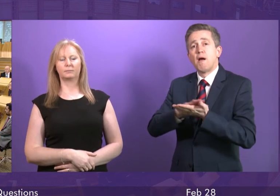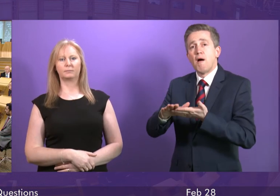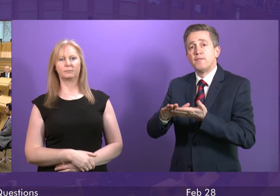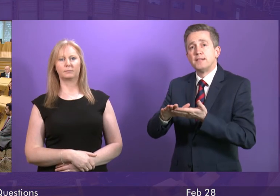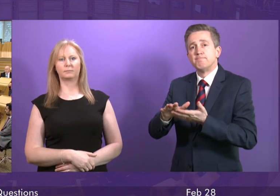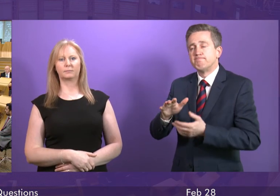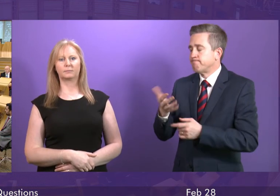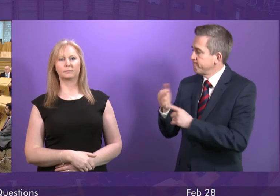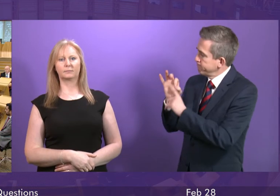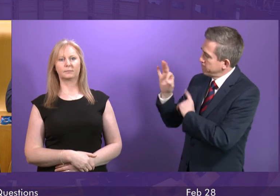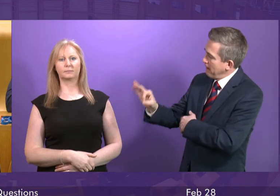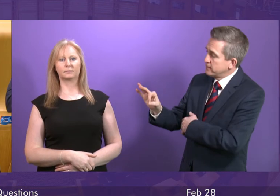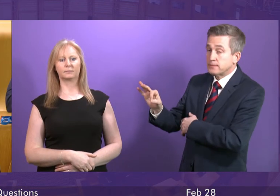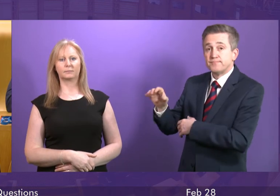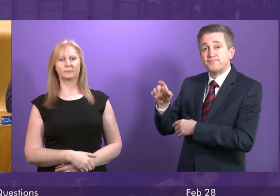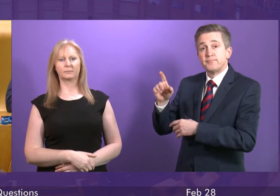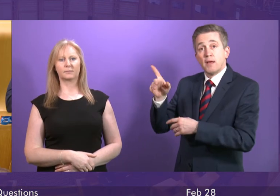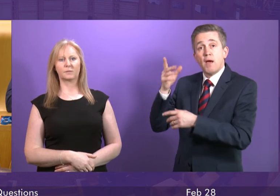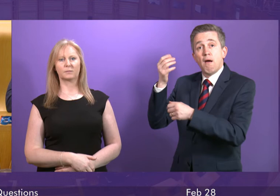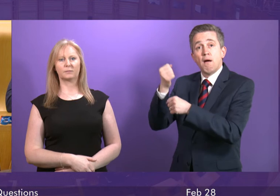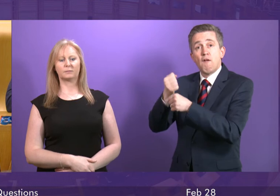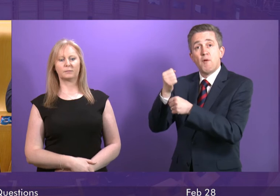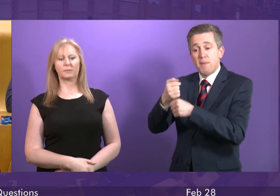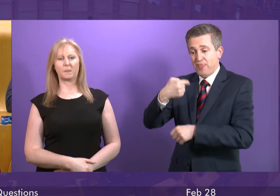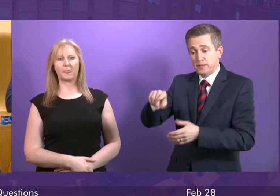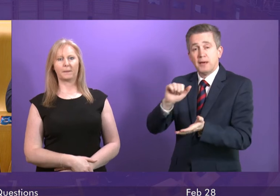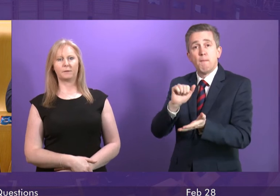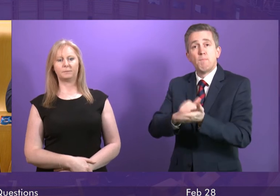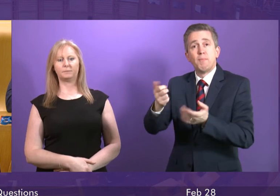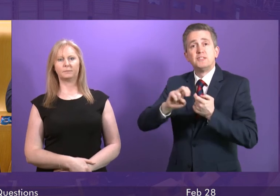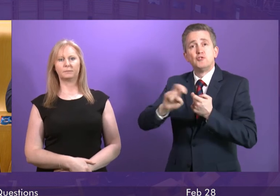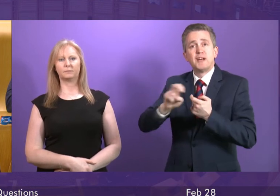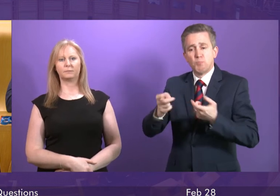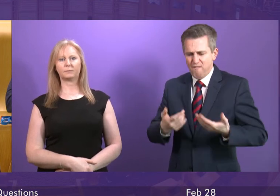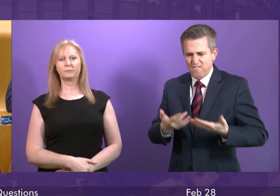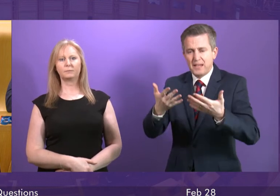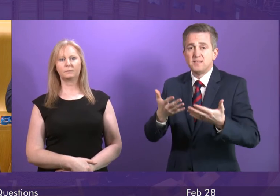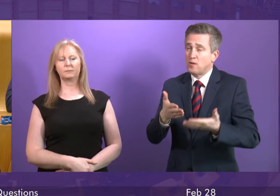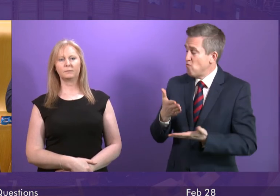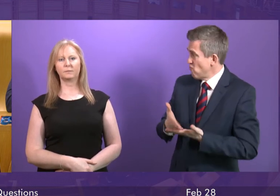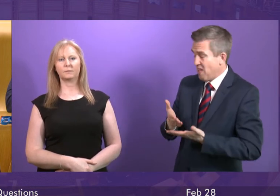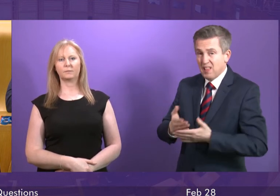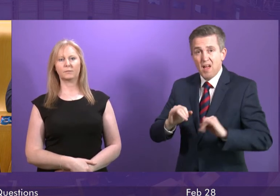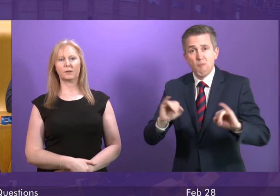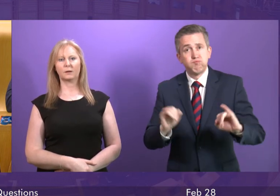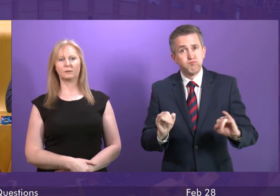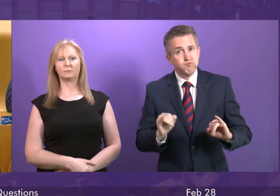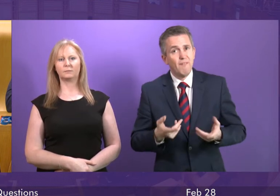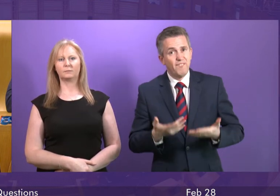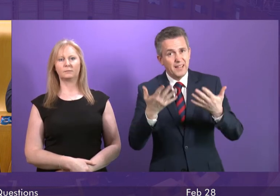you. The Government this week published its transport figures and they make for grim reading. We are all aware of the urgency of our